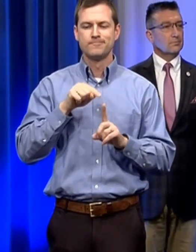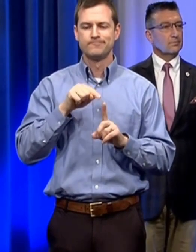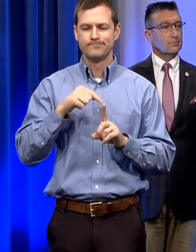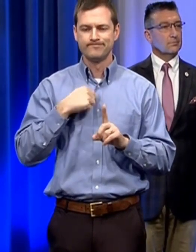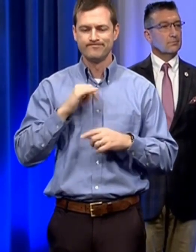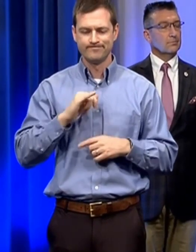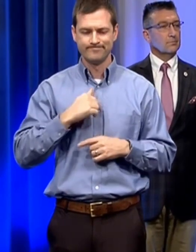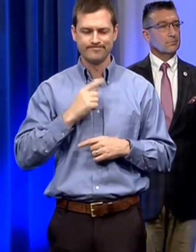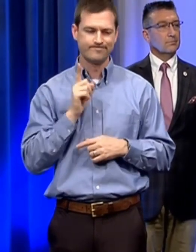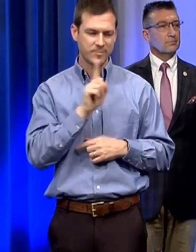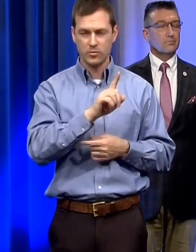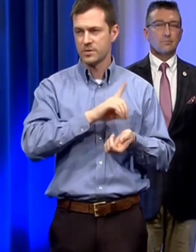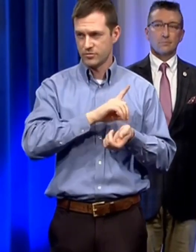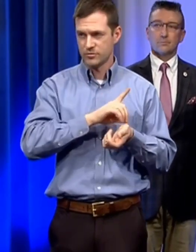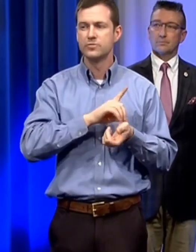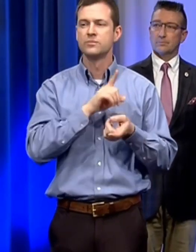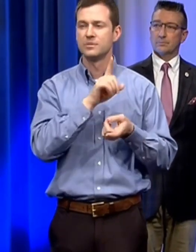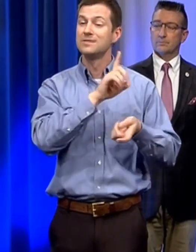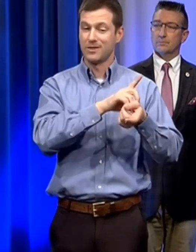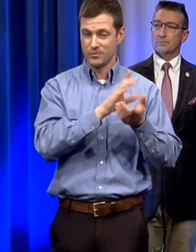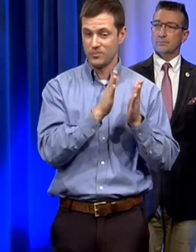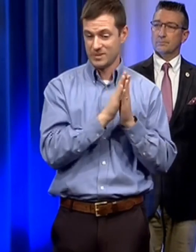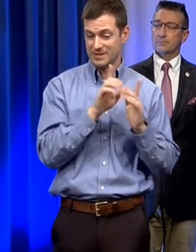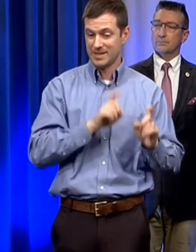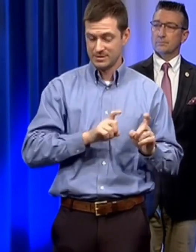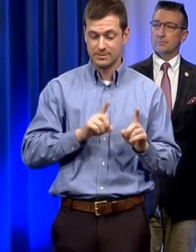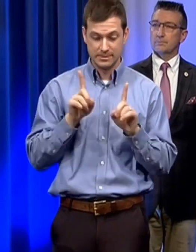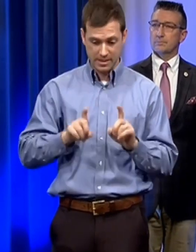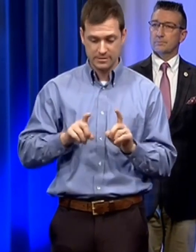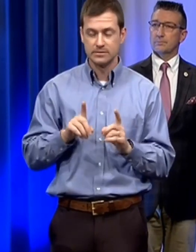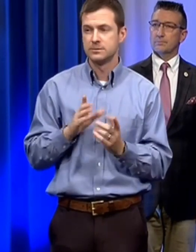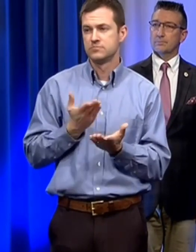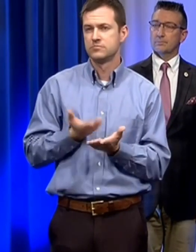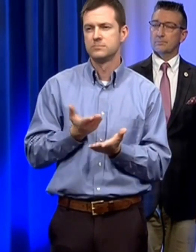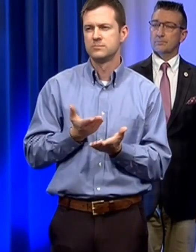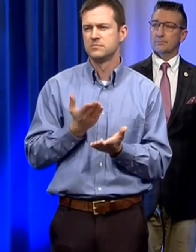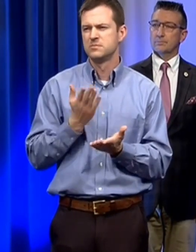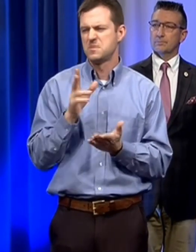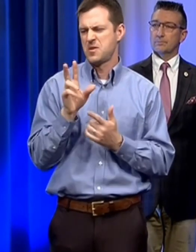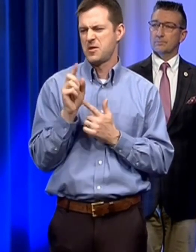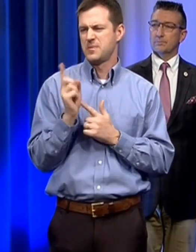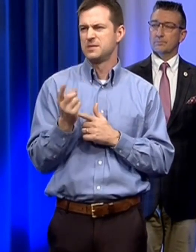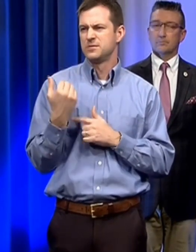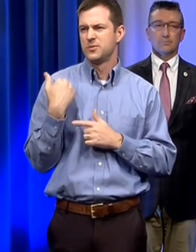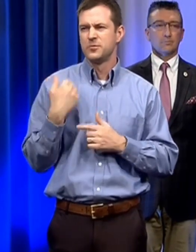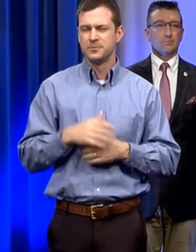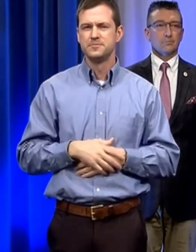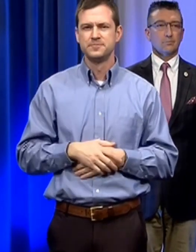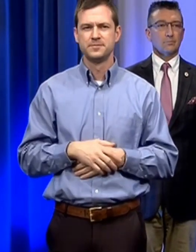physician who requested a test that test was performed and those results were received by us just about 30 minutes ago